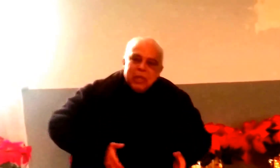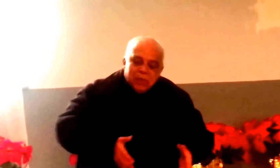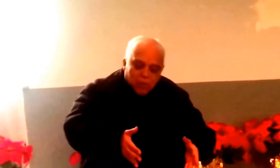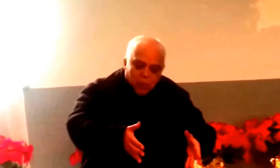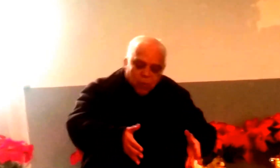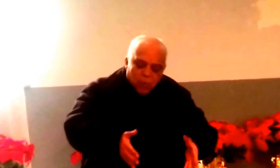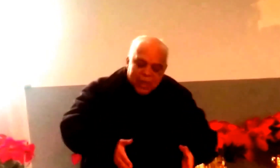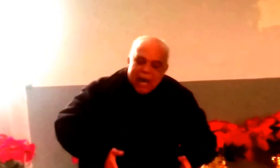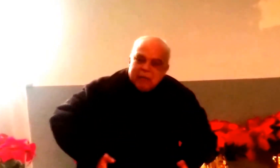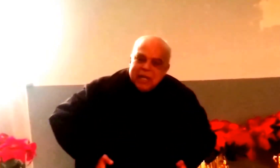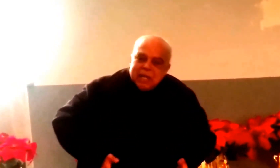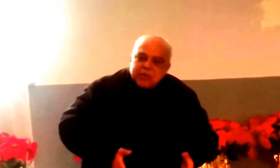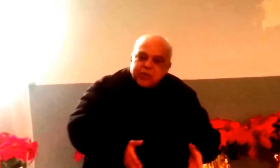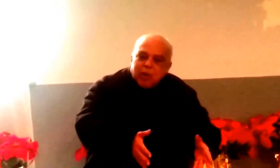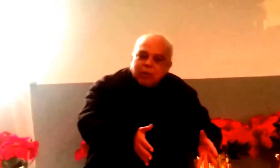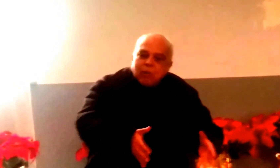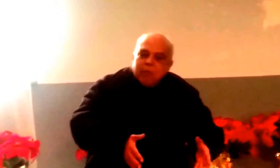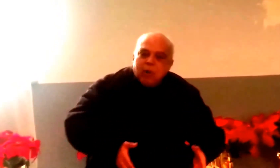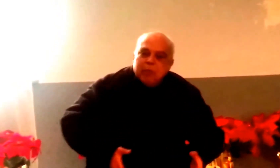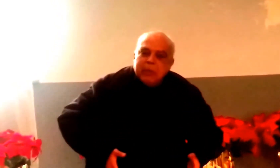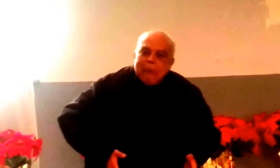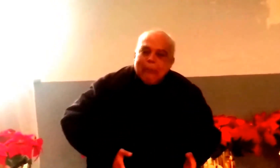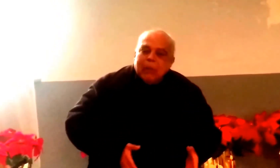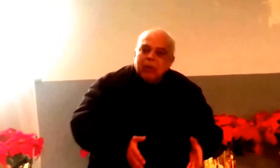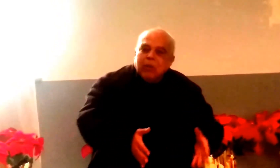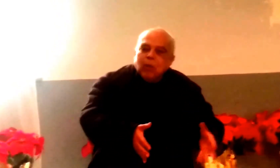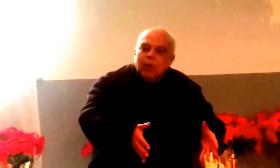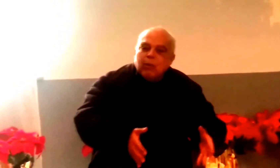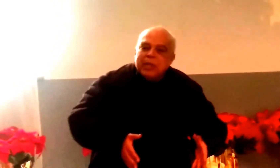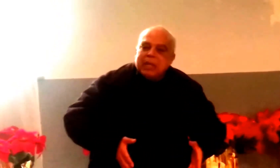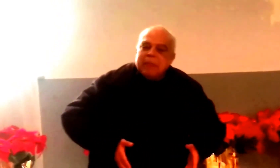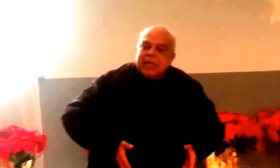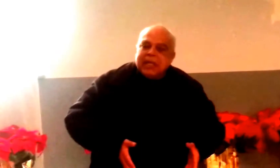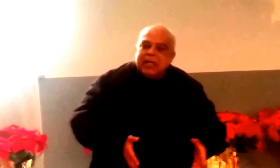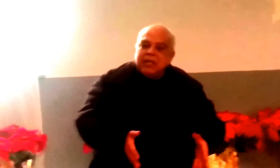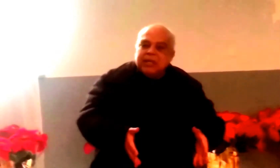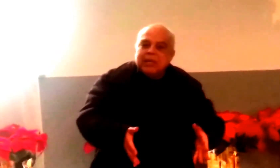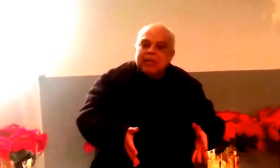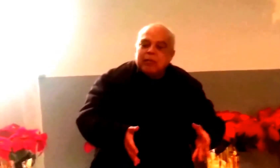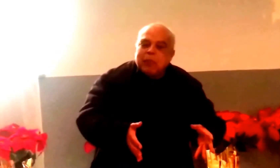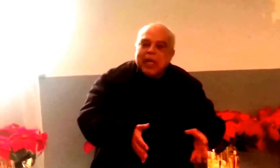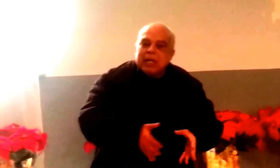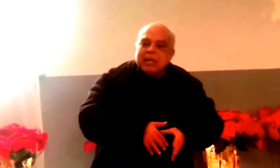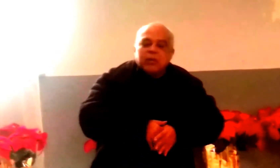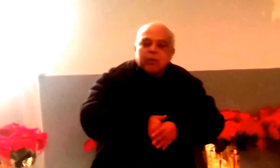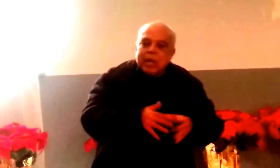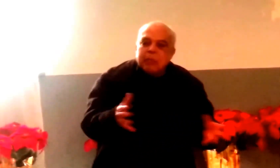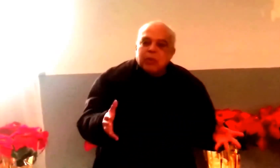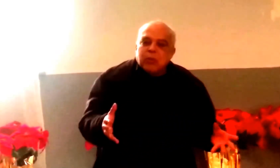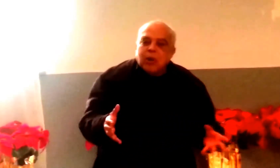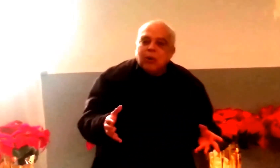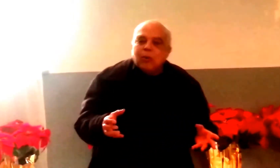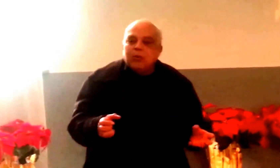have a historical moment where we can begin to play an incredible role